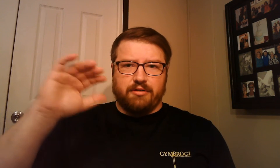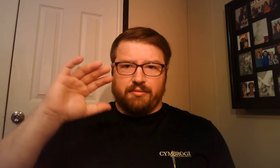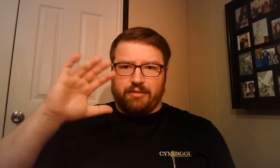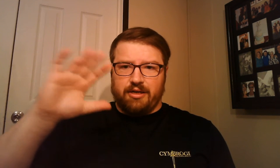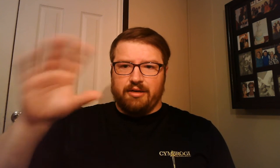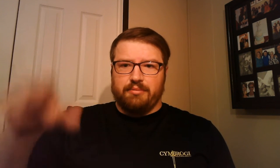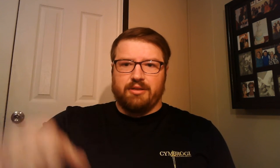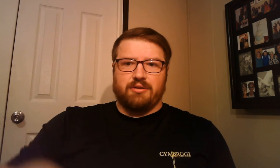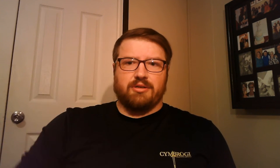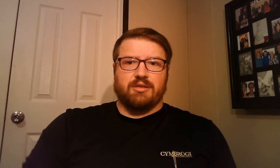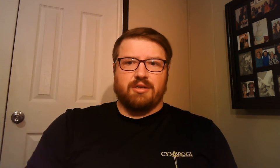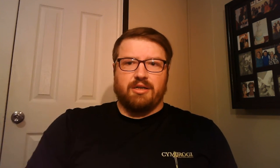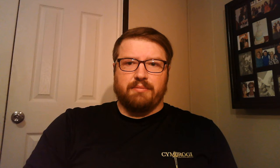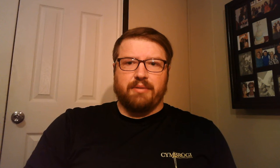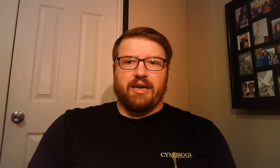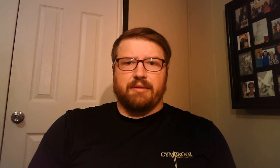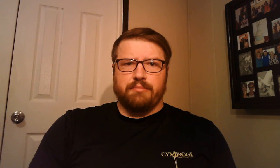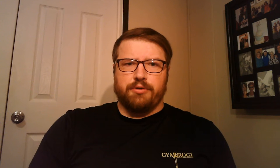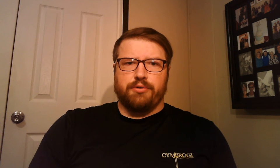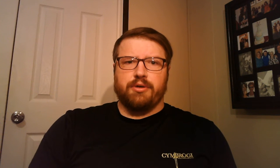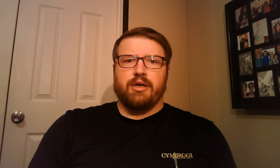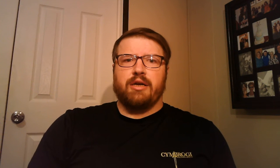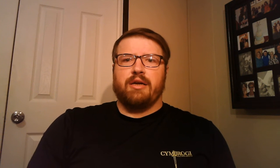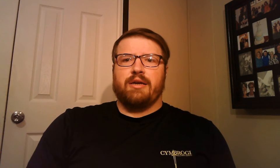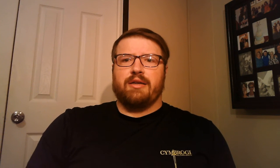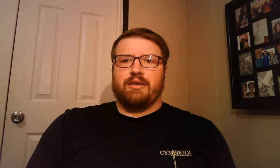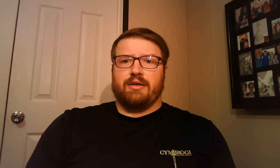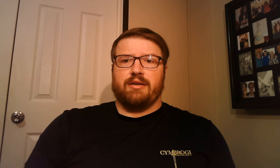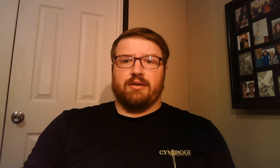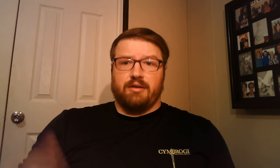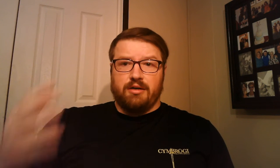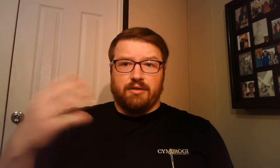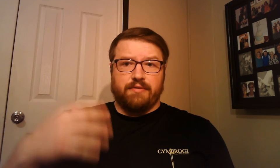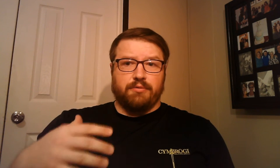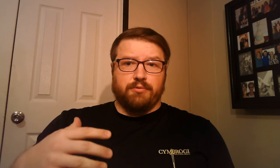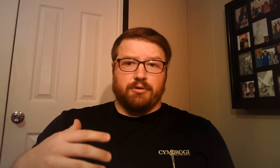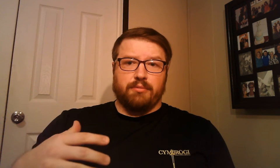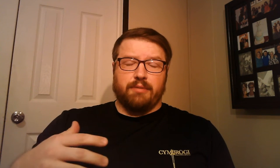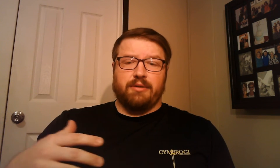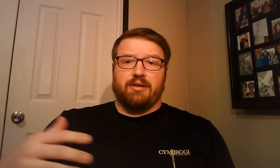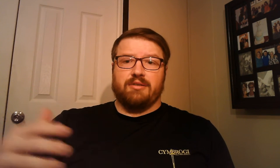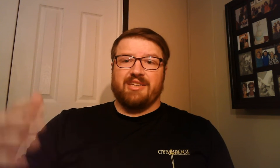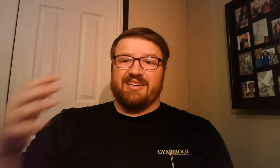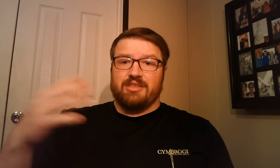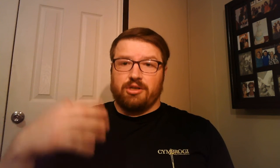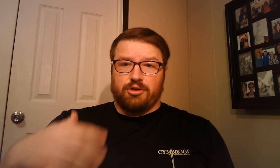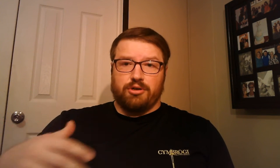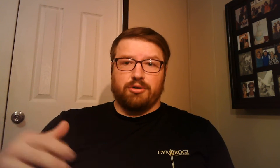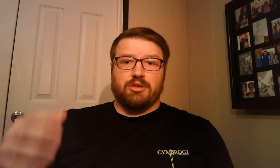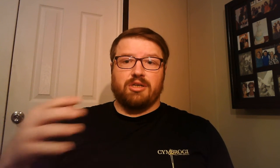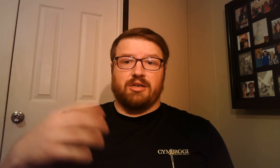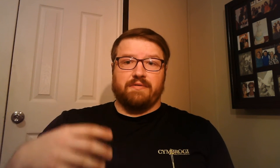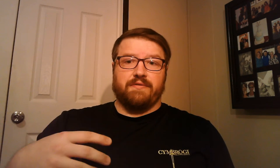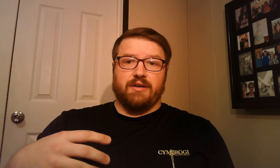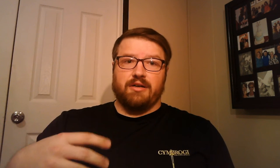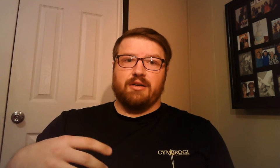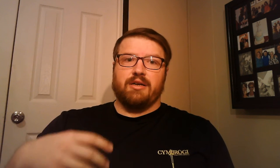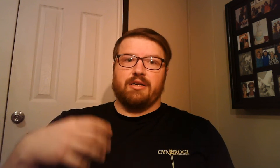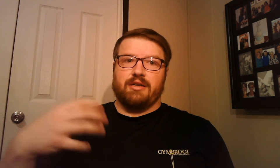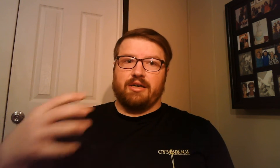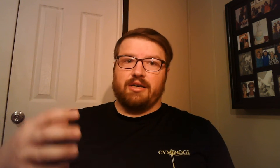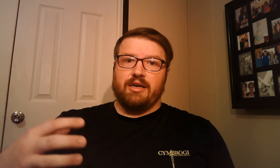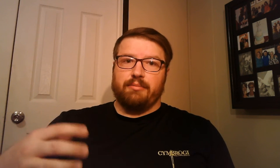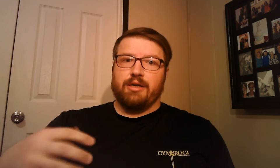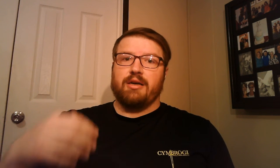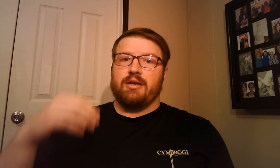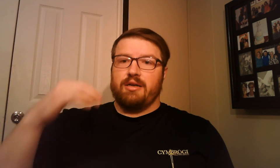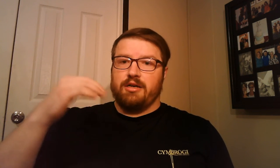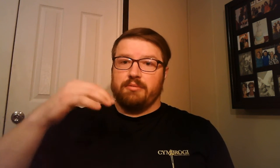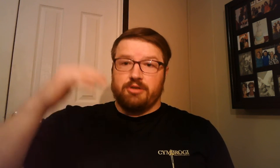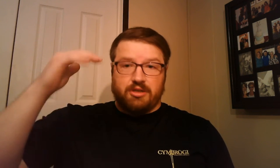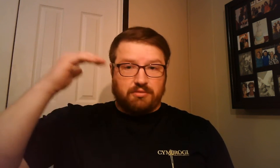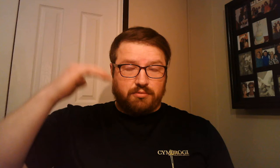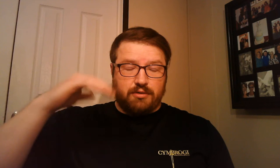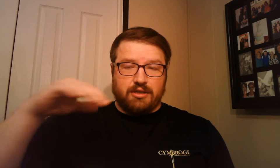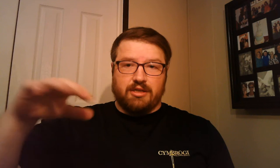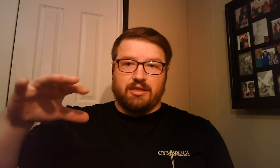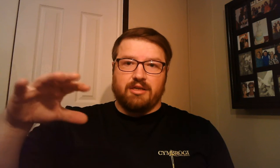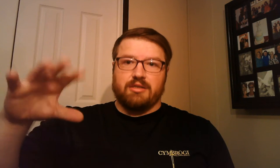on their mind, but they're just in a bad mood. And the idea of the warm-up is that it's encouraging and fun and dynamic, and it helps just reset that,